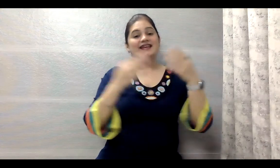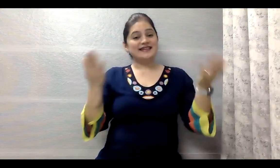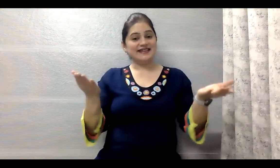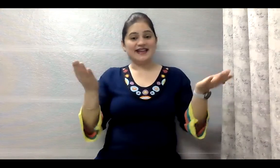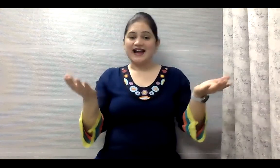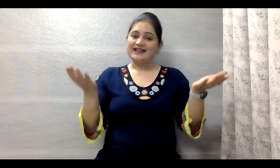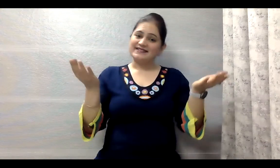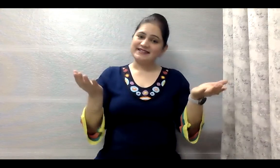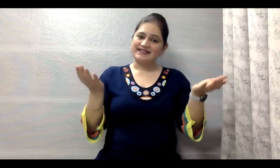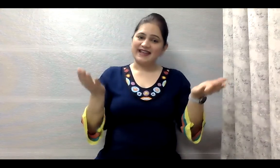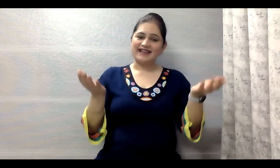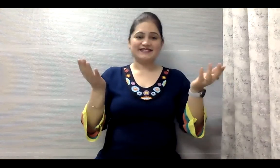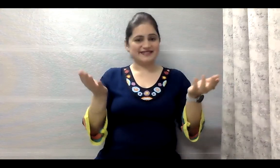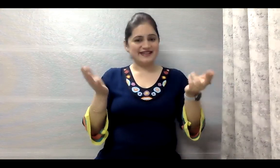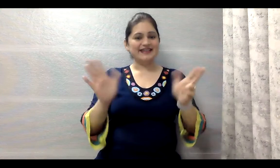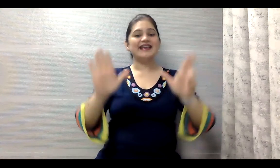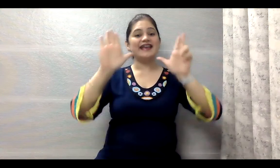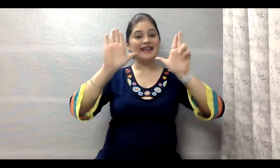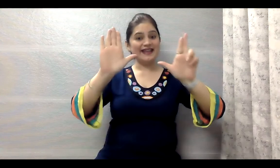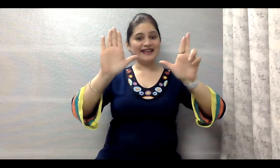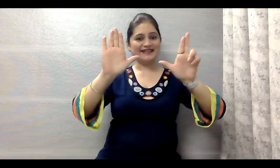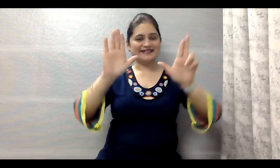E-I-G-H-D-8,